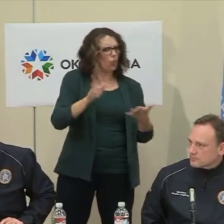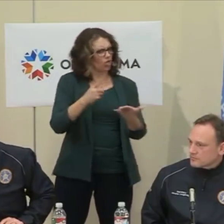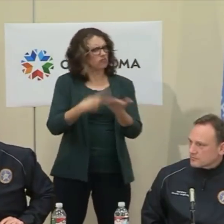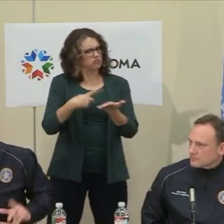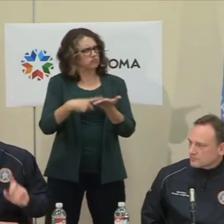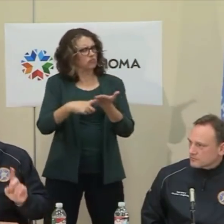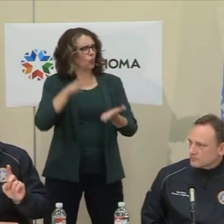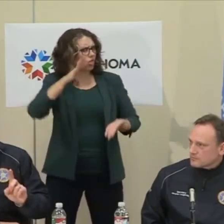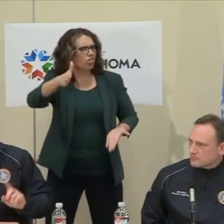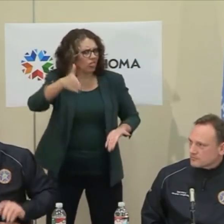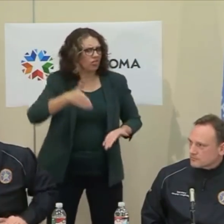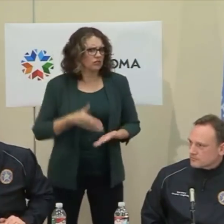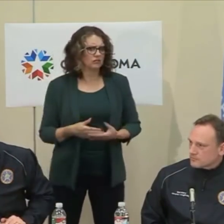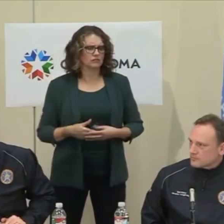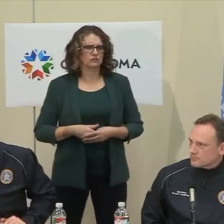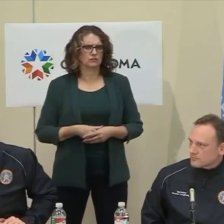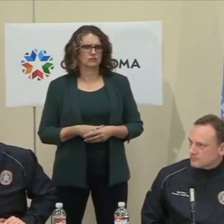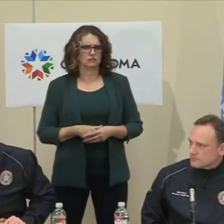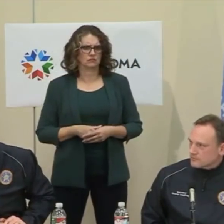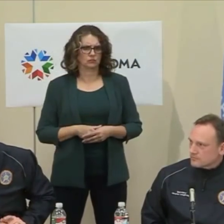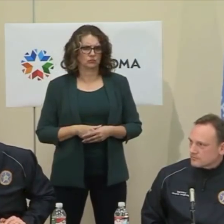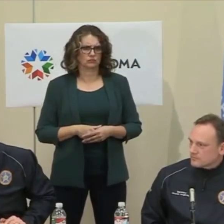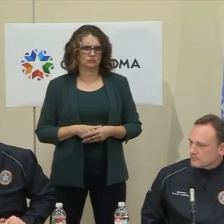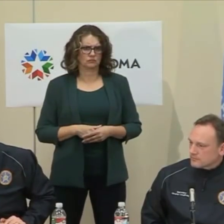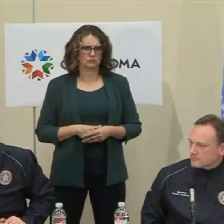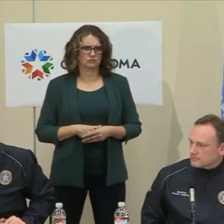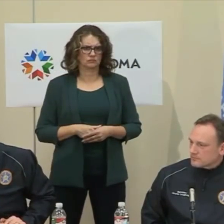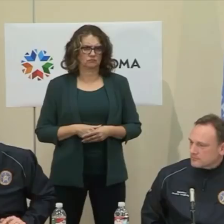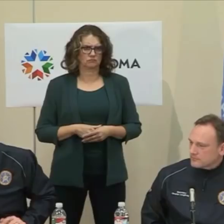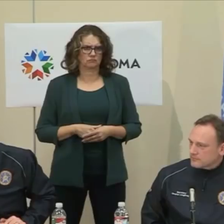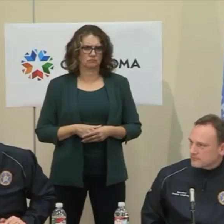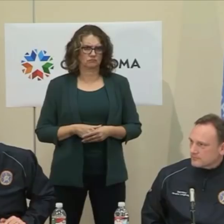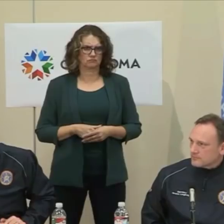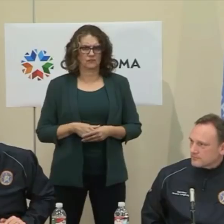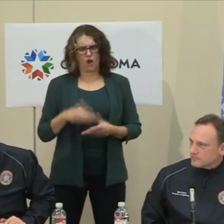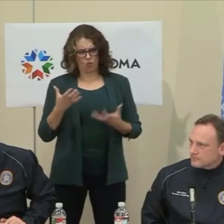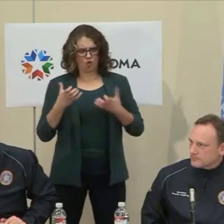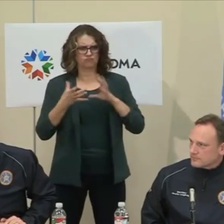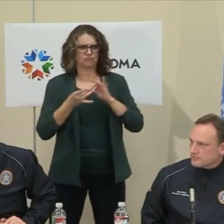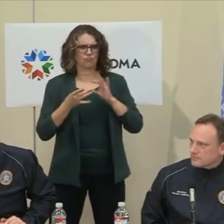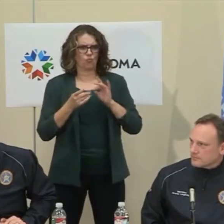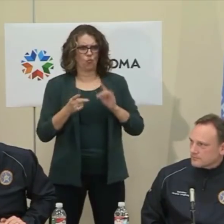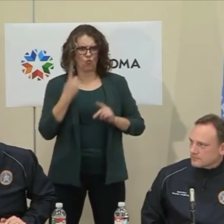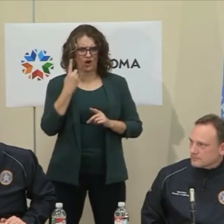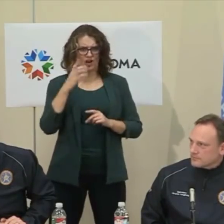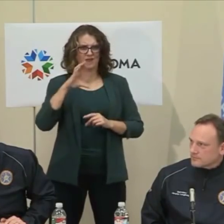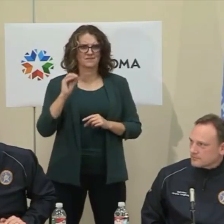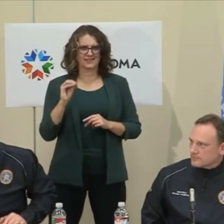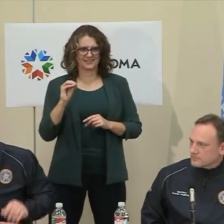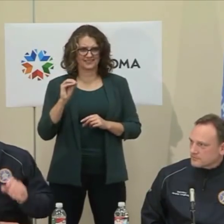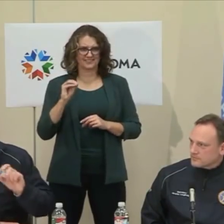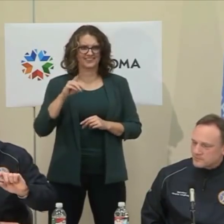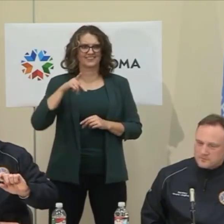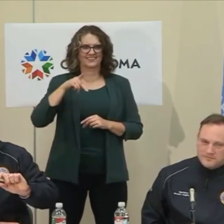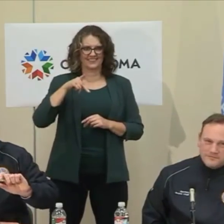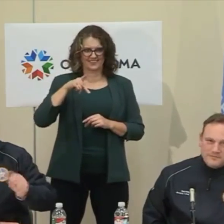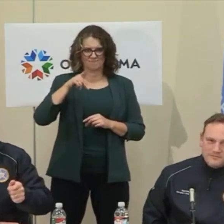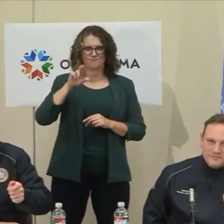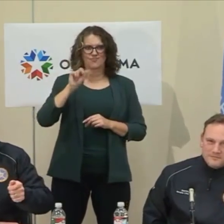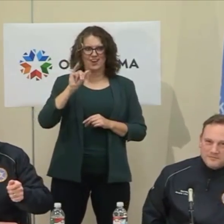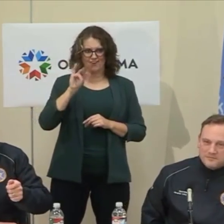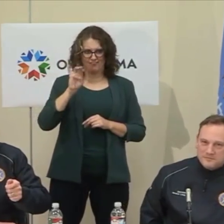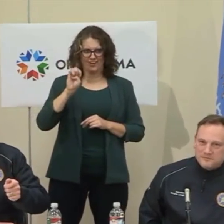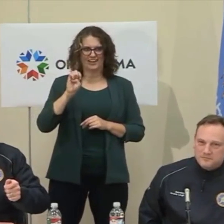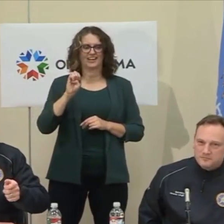Task Force. One company I want to highlight, Prairie Wolf Distillery, right here in Guthrie, Oklahoma, they